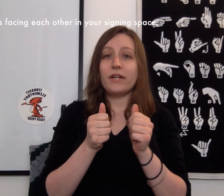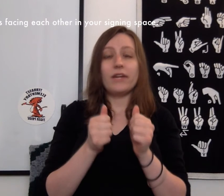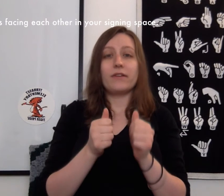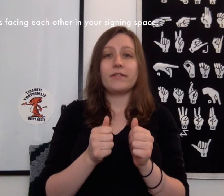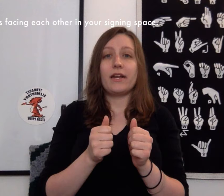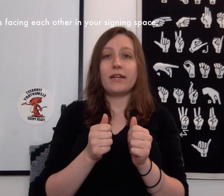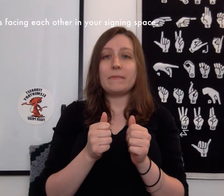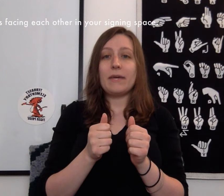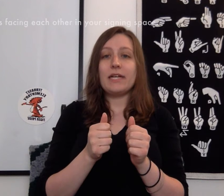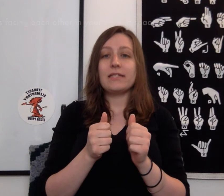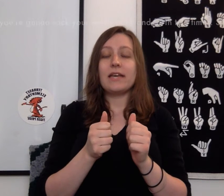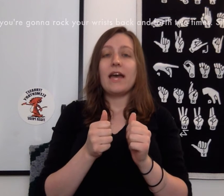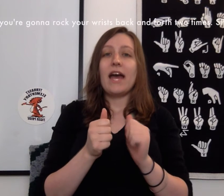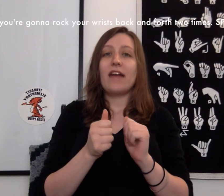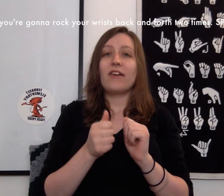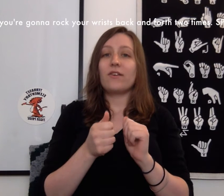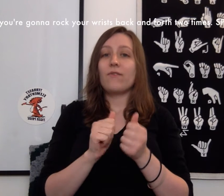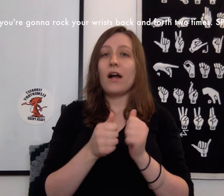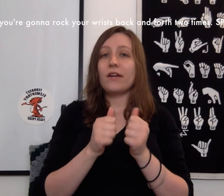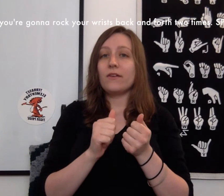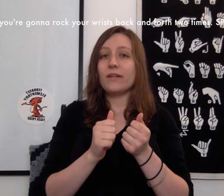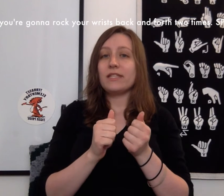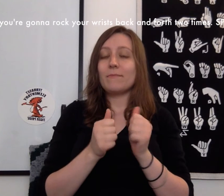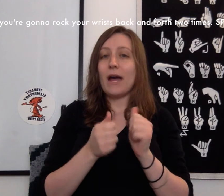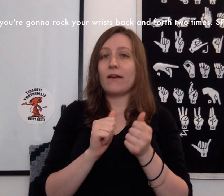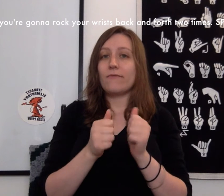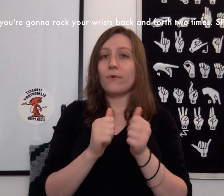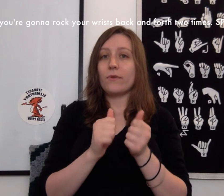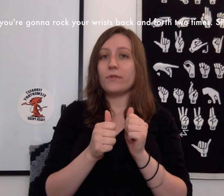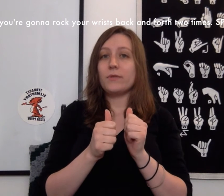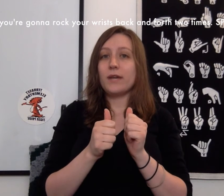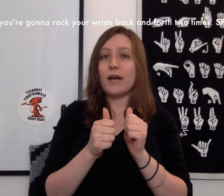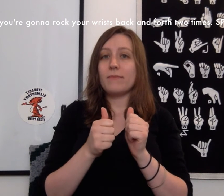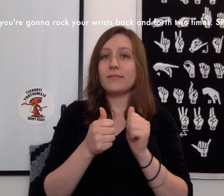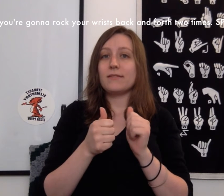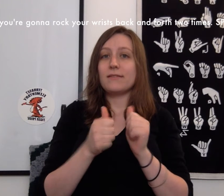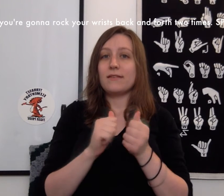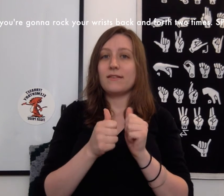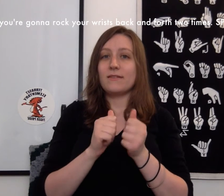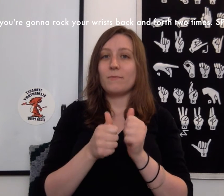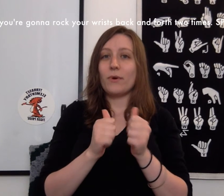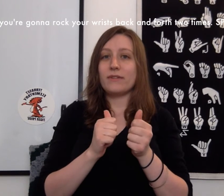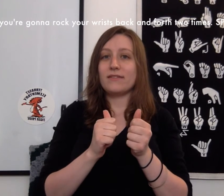in your signing space, and you're going to rock your wrists back and forth two times. Sports.